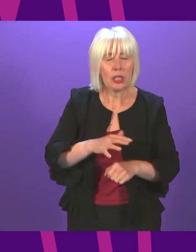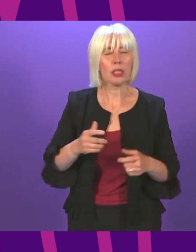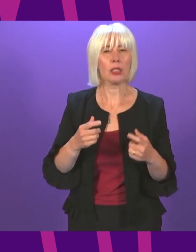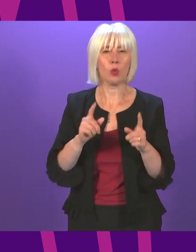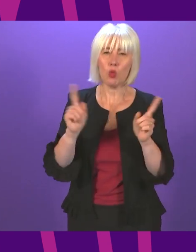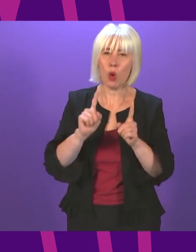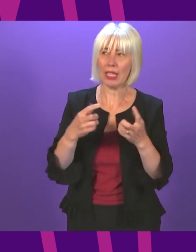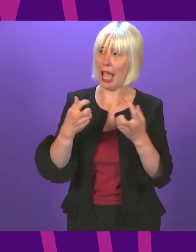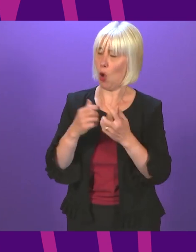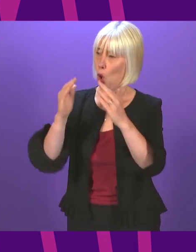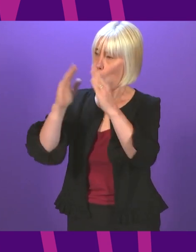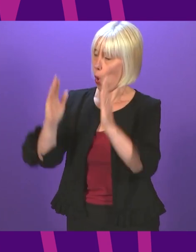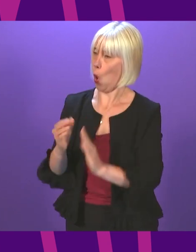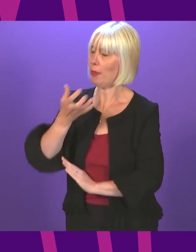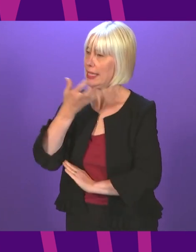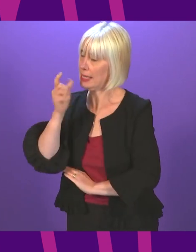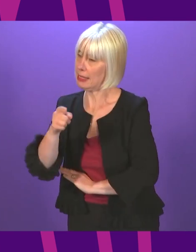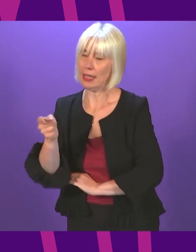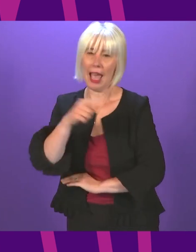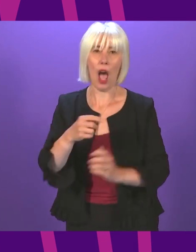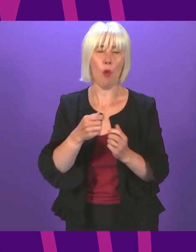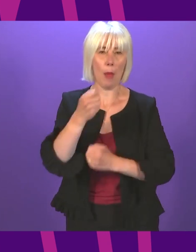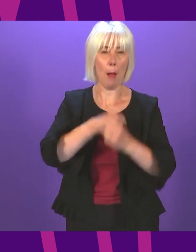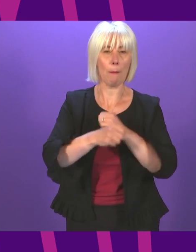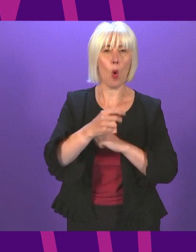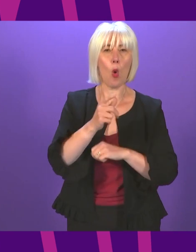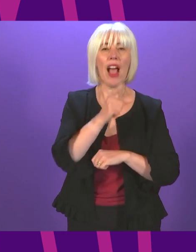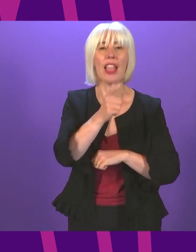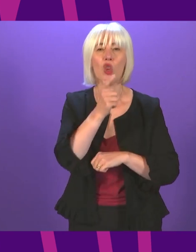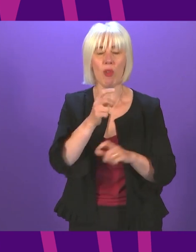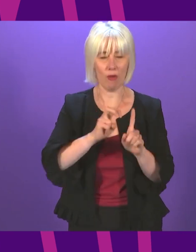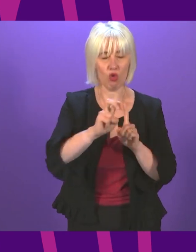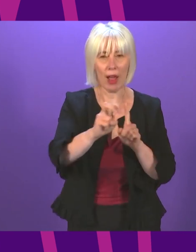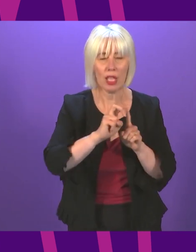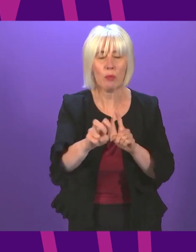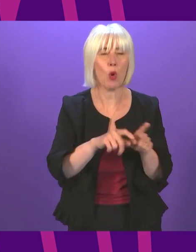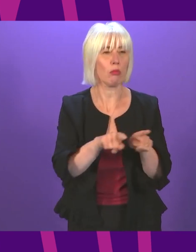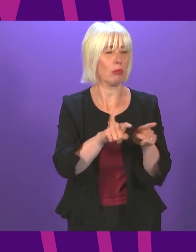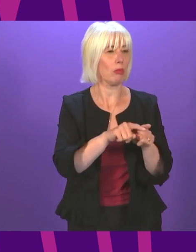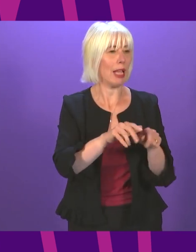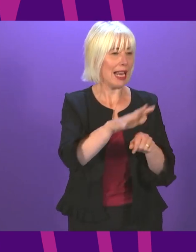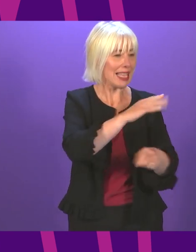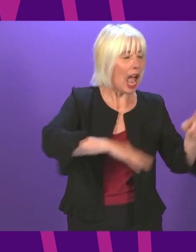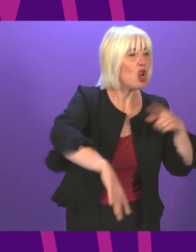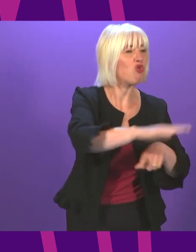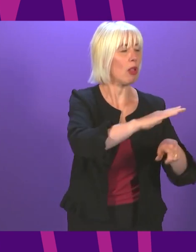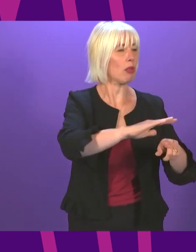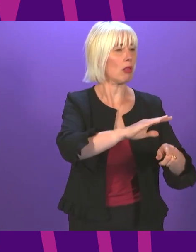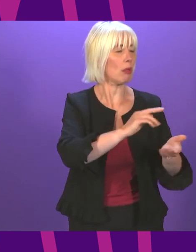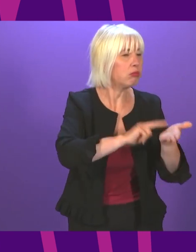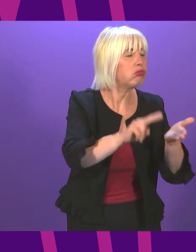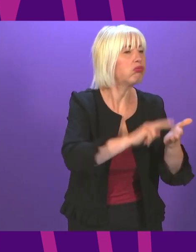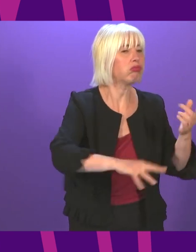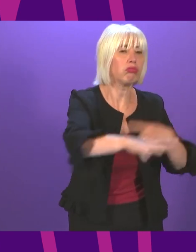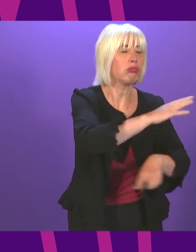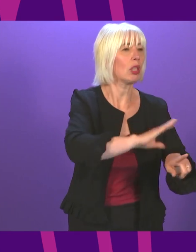way in which we heat our homes how we decarbonise our public transport system how we make sure that we protect our natural environment through the specifics of this